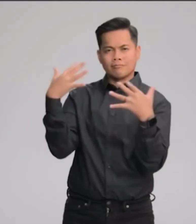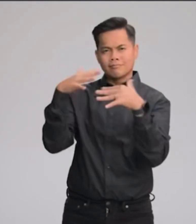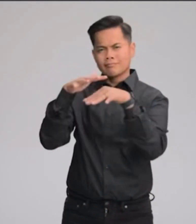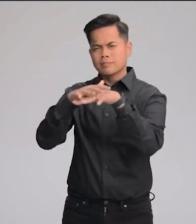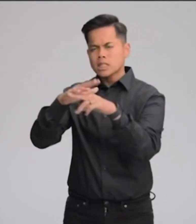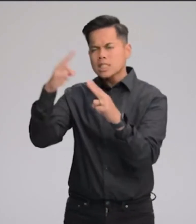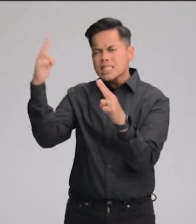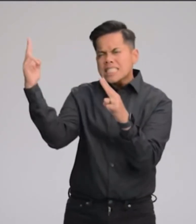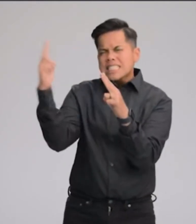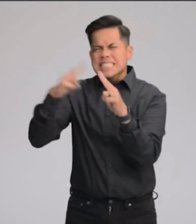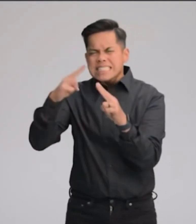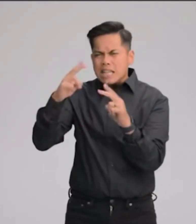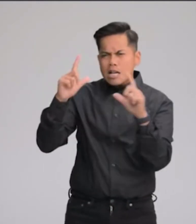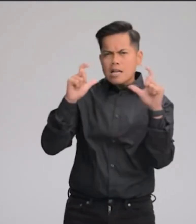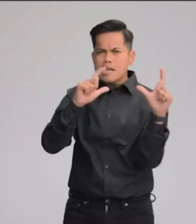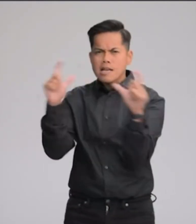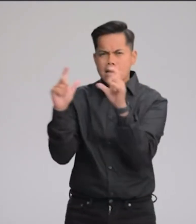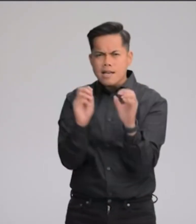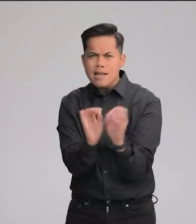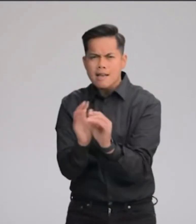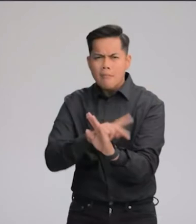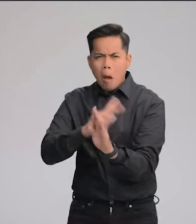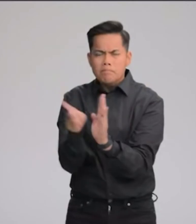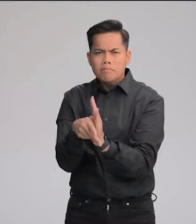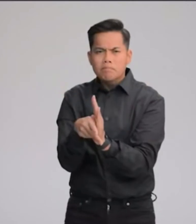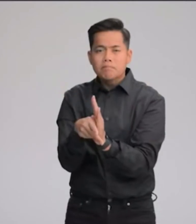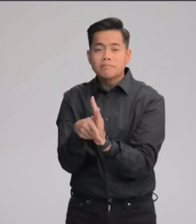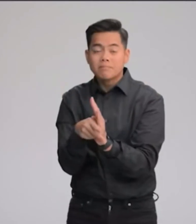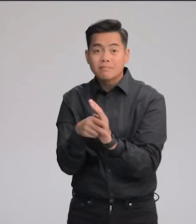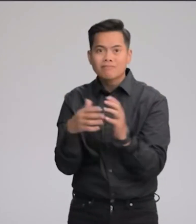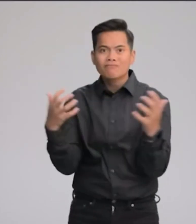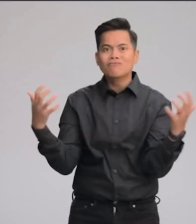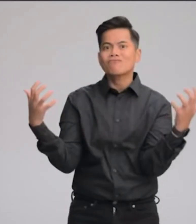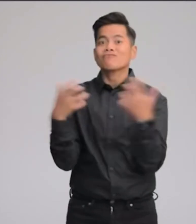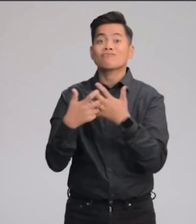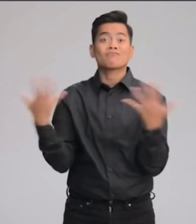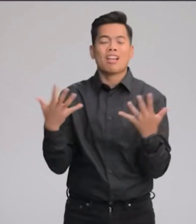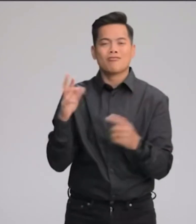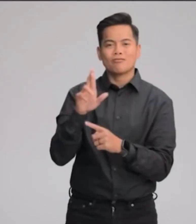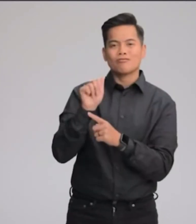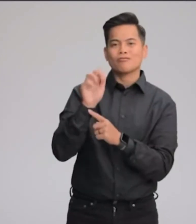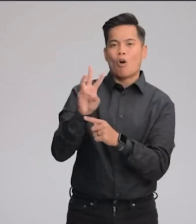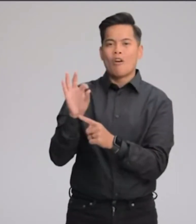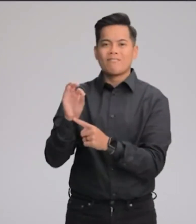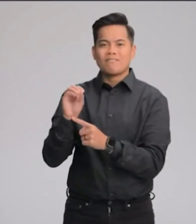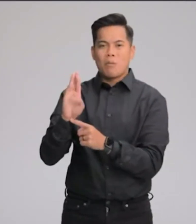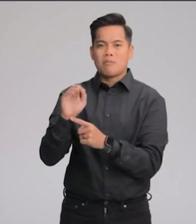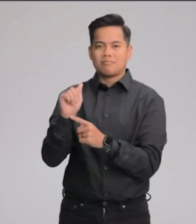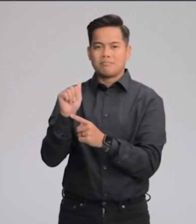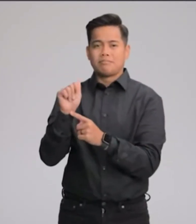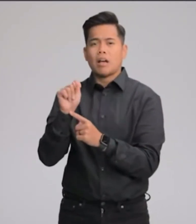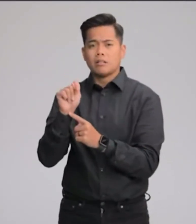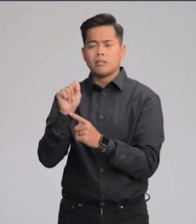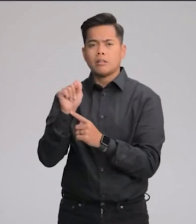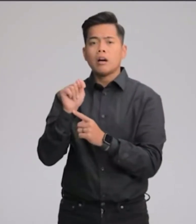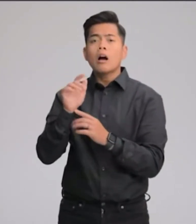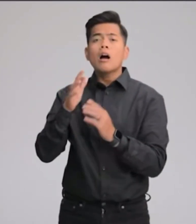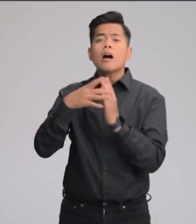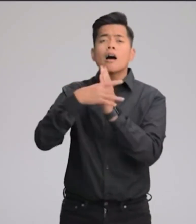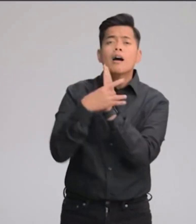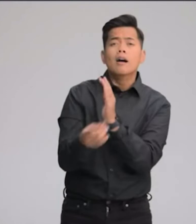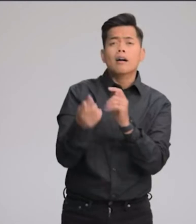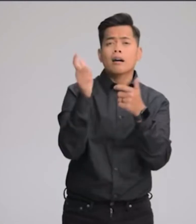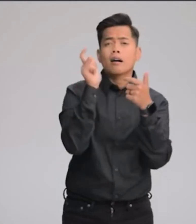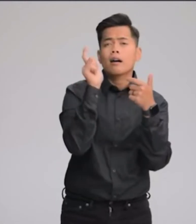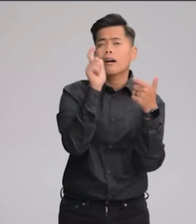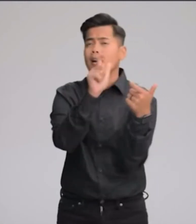best of our intelligent computational photography with the benefits of the RAW format, giving pro photographers full